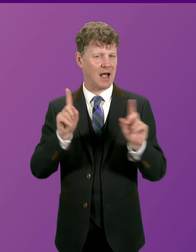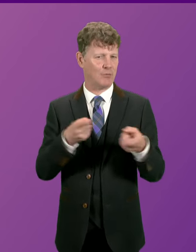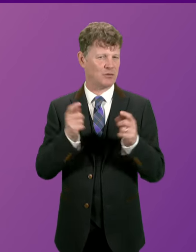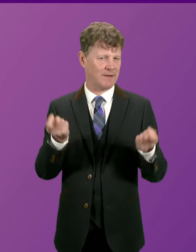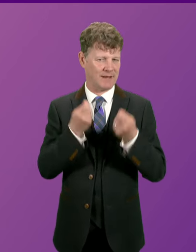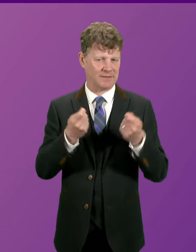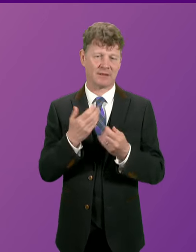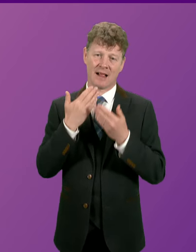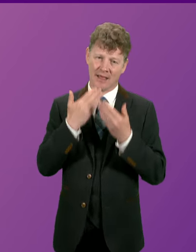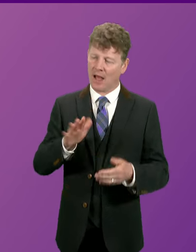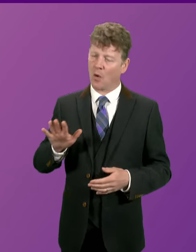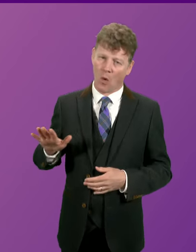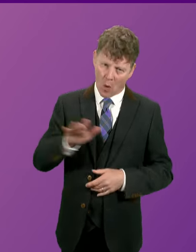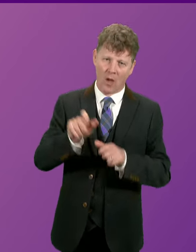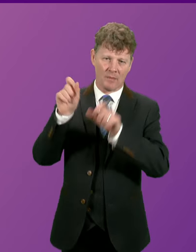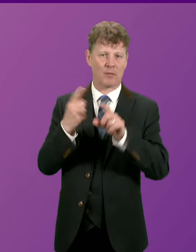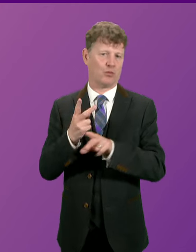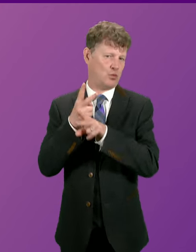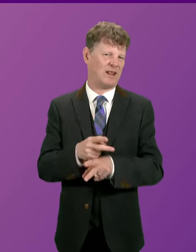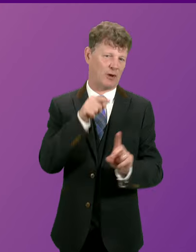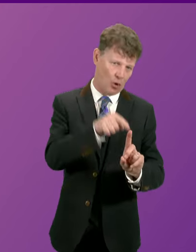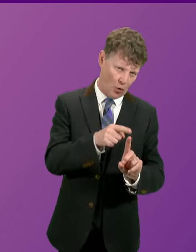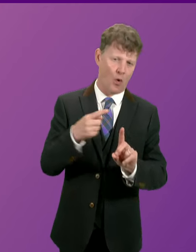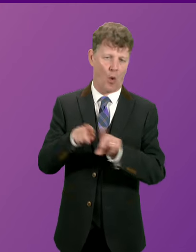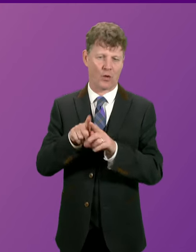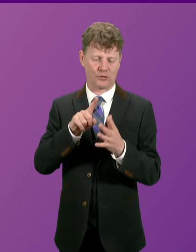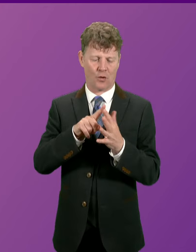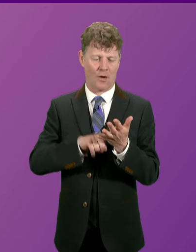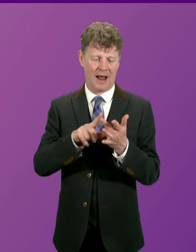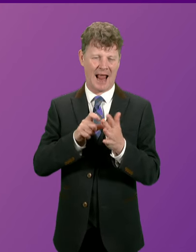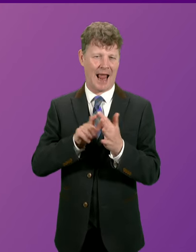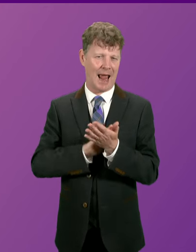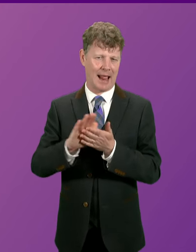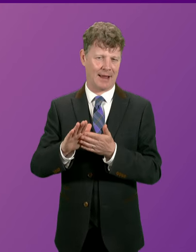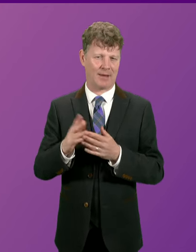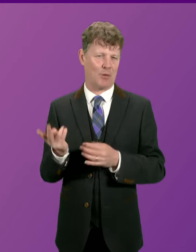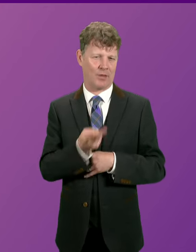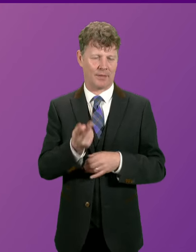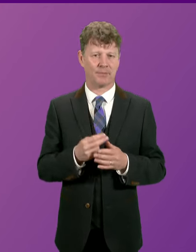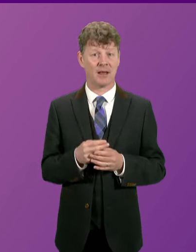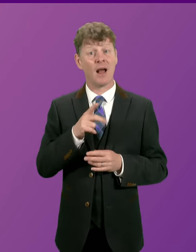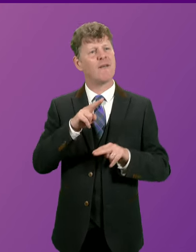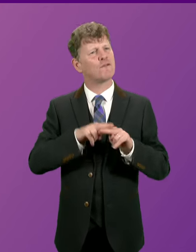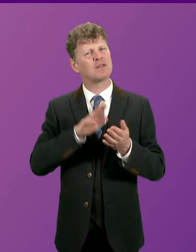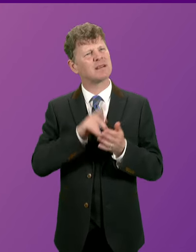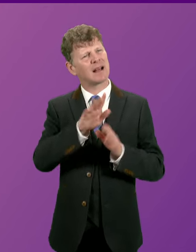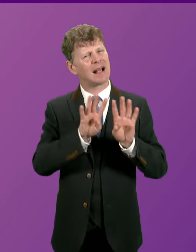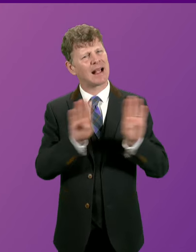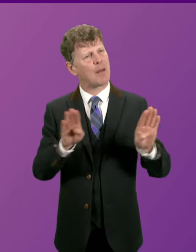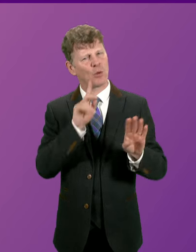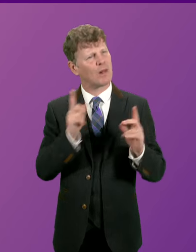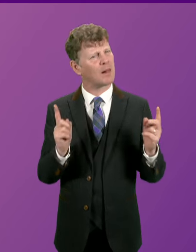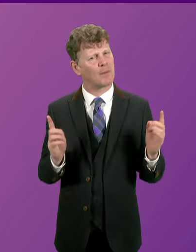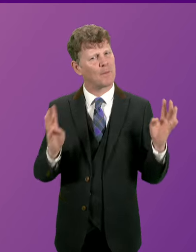her and Ailey Beaton, who, as we've heard, also became unwell. To ask the First Minister when the Cabinet will next meet. First Minister.